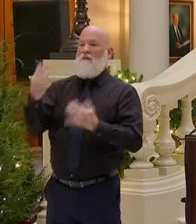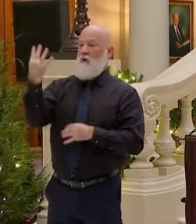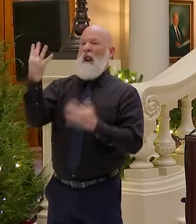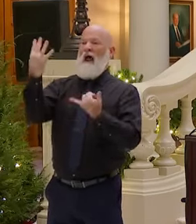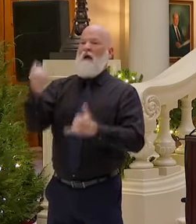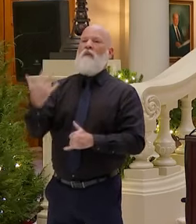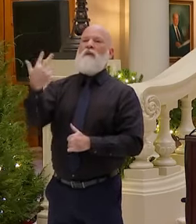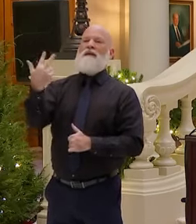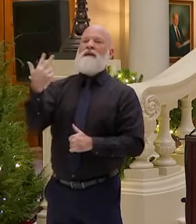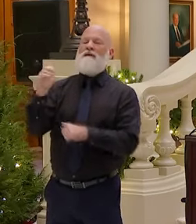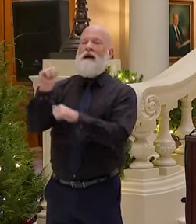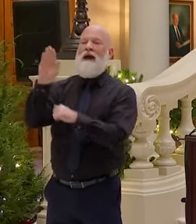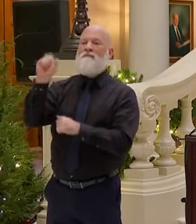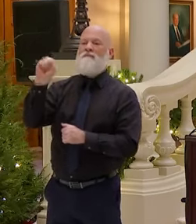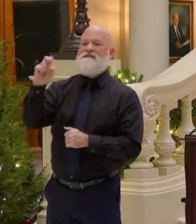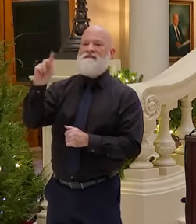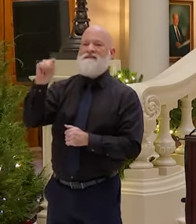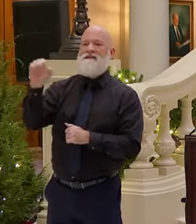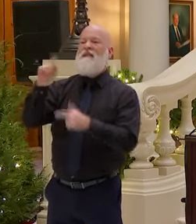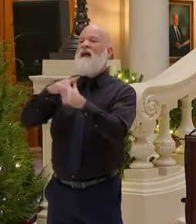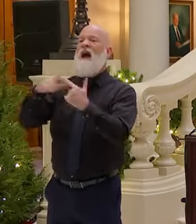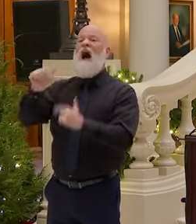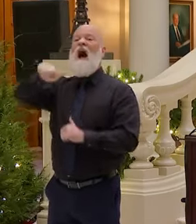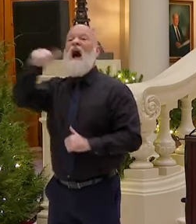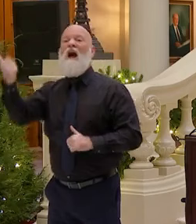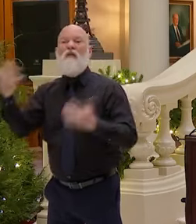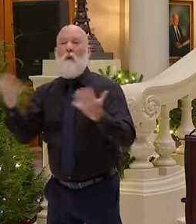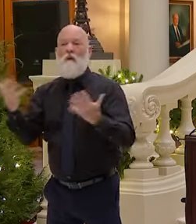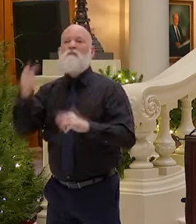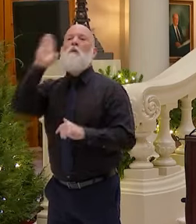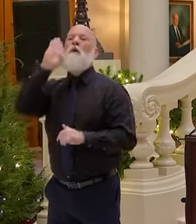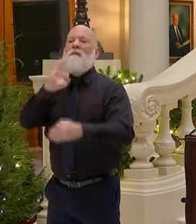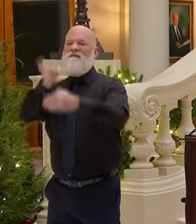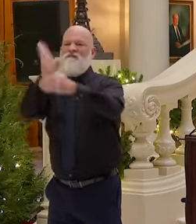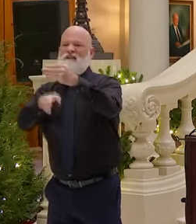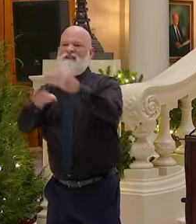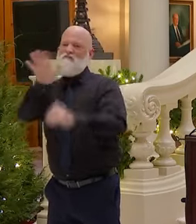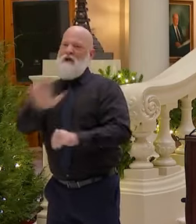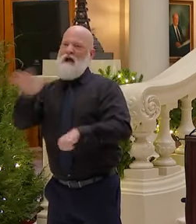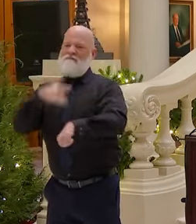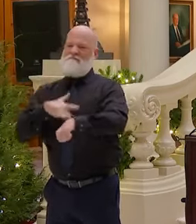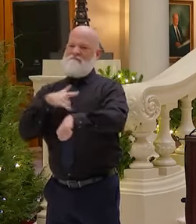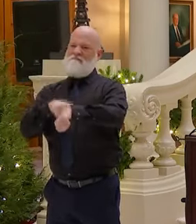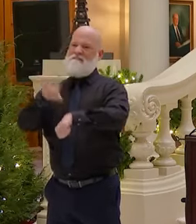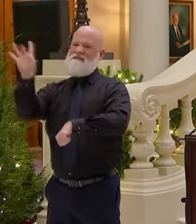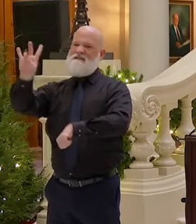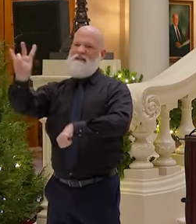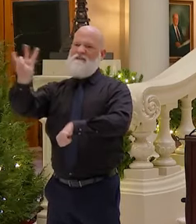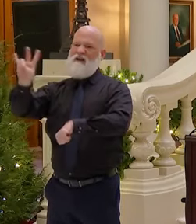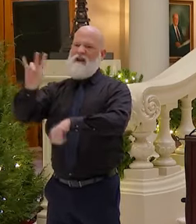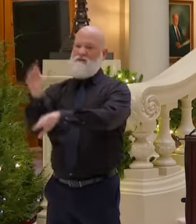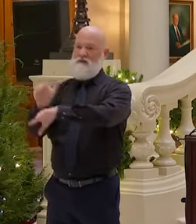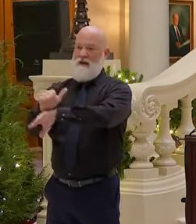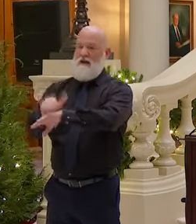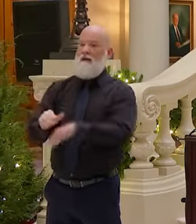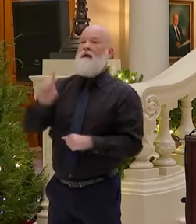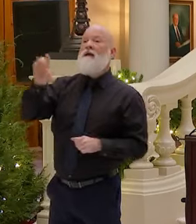by 7 p.m. is their plan. DeKalb has under 1,000 ballots left to adjudicate, and they have already scanned everything.